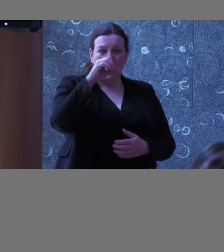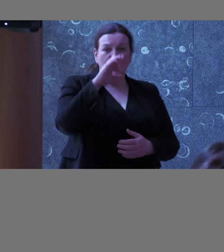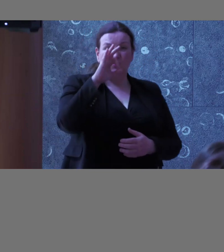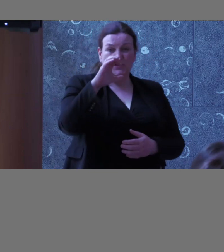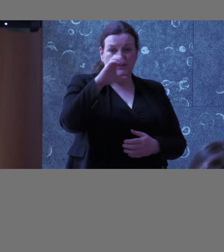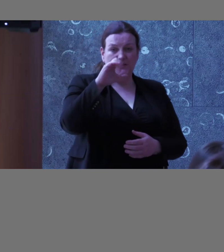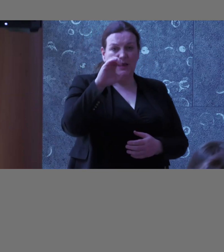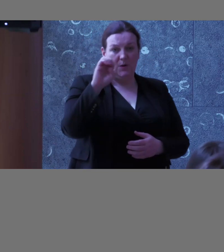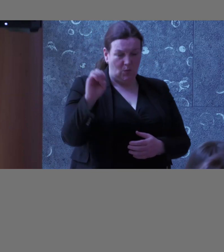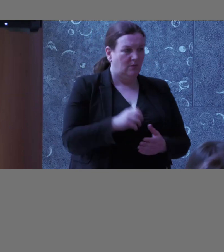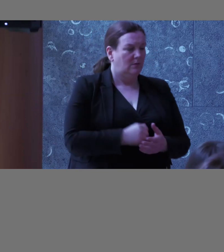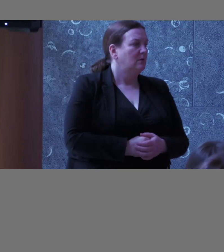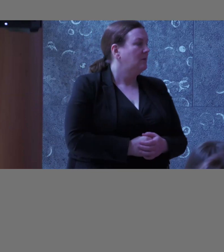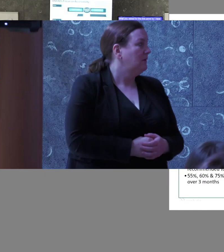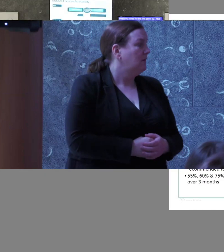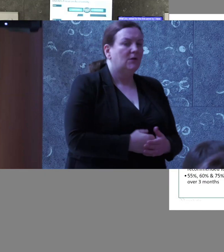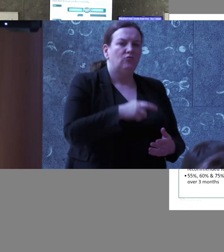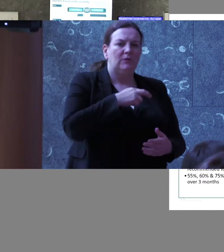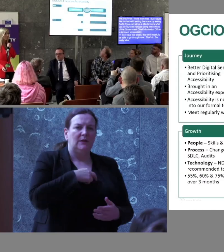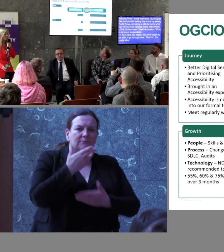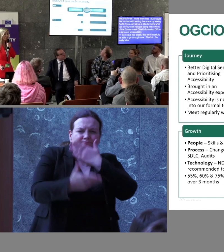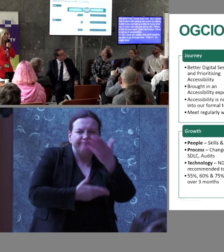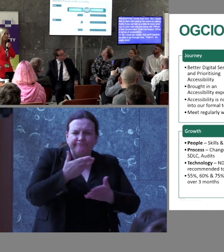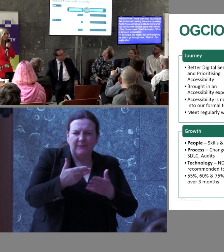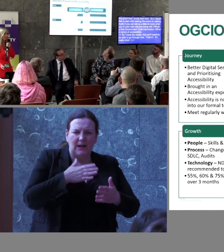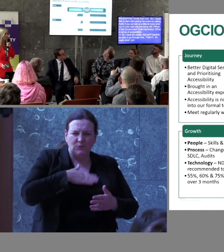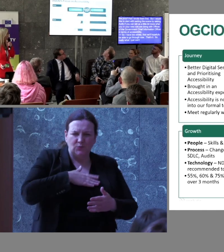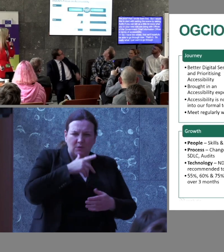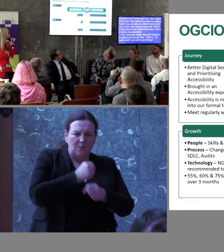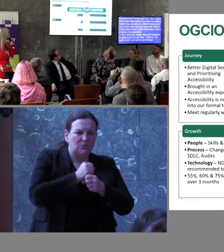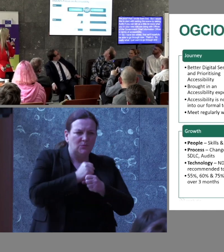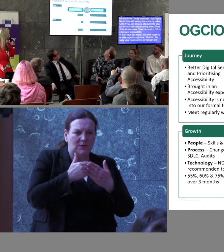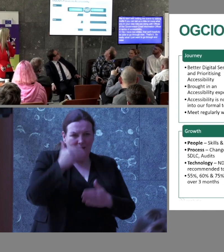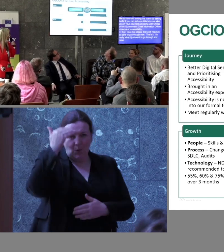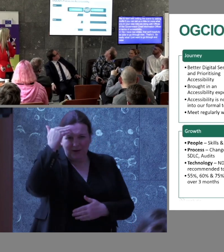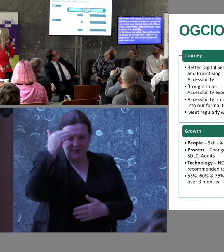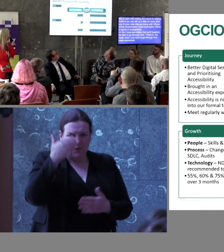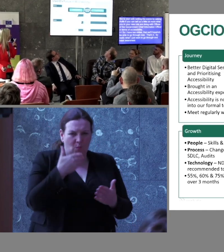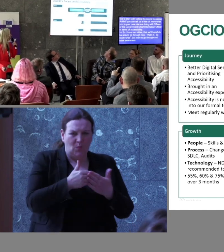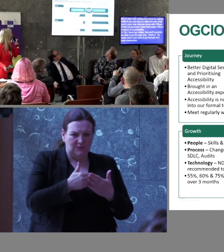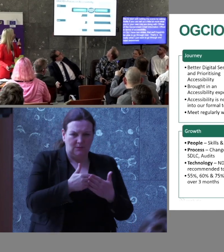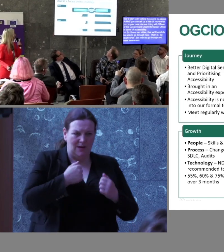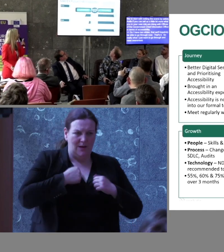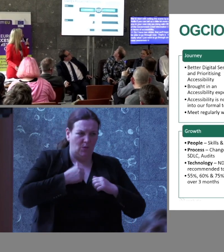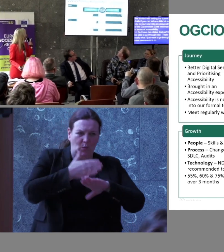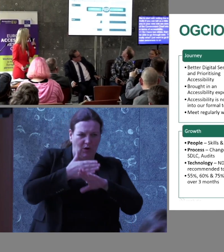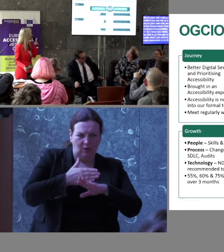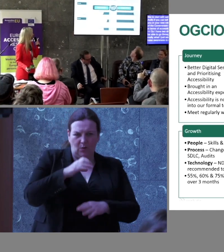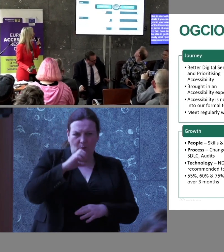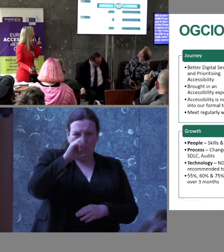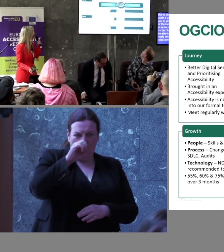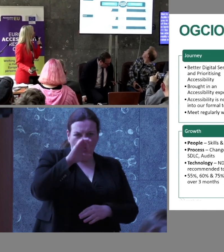So really what I just want to go through and just raise awareness is on the work of the OGCIO, and